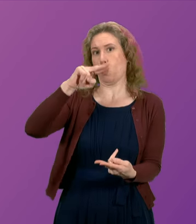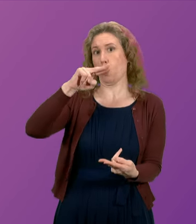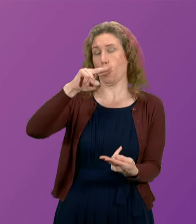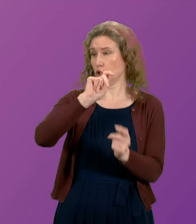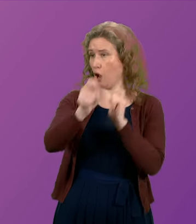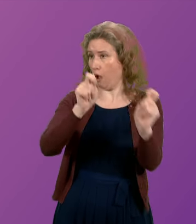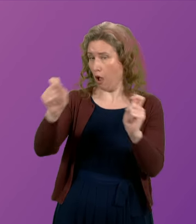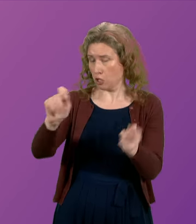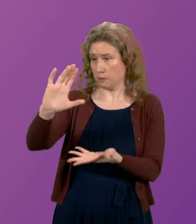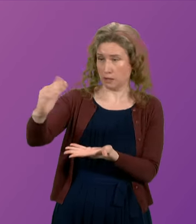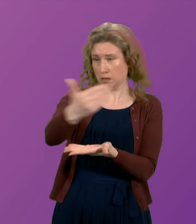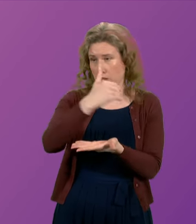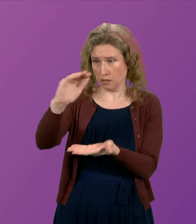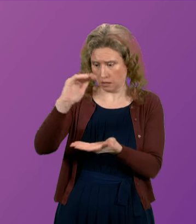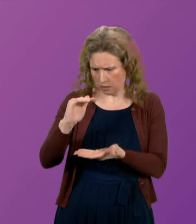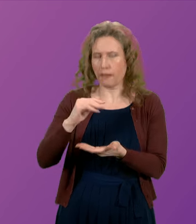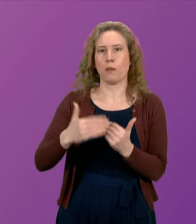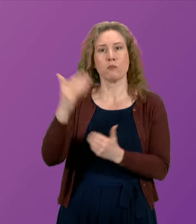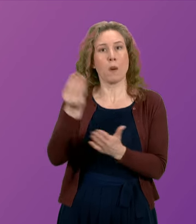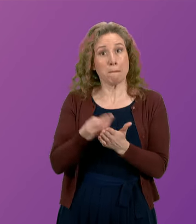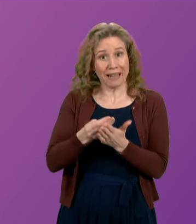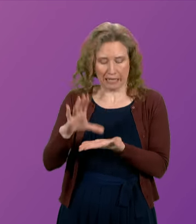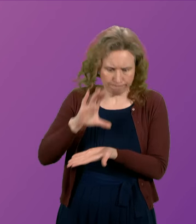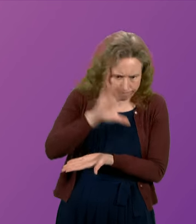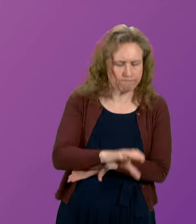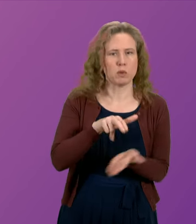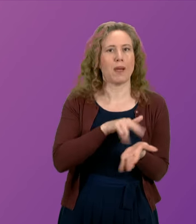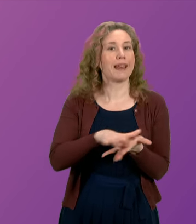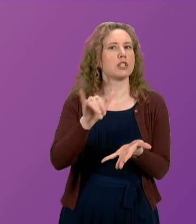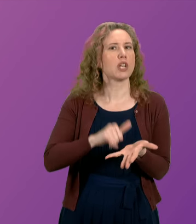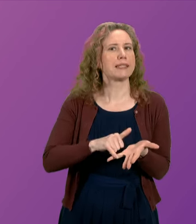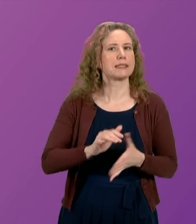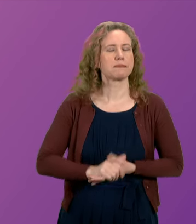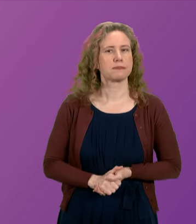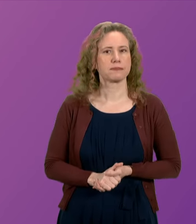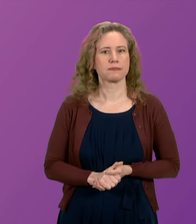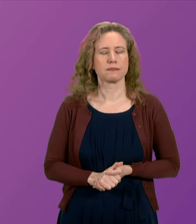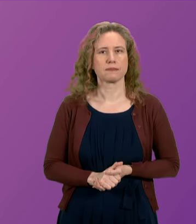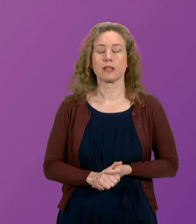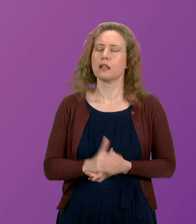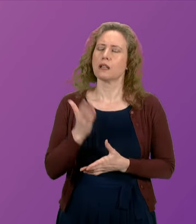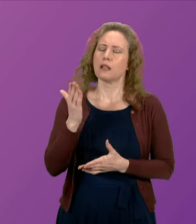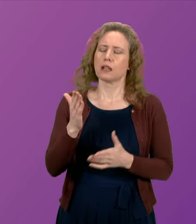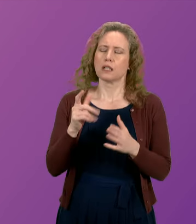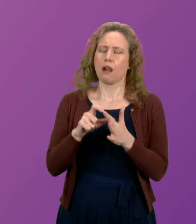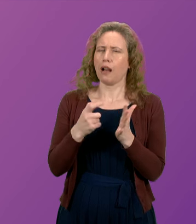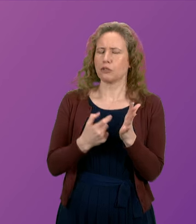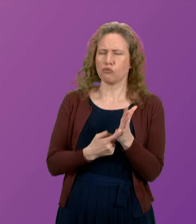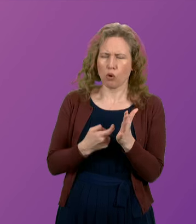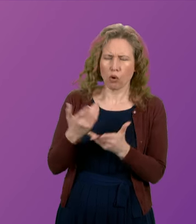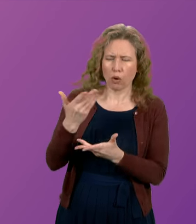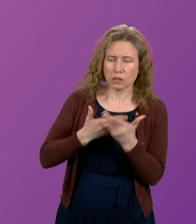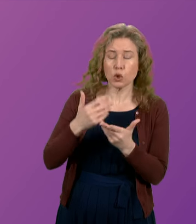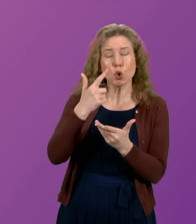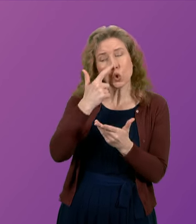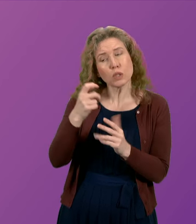and to ensure that we have more resources been allocated to the National Health Service. Now, Mr Ross would be in a stronger position